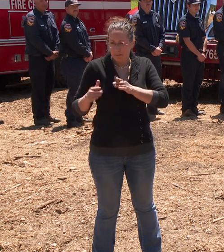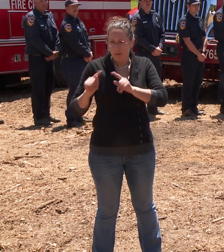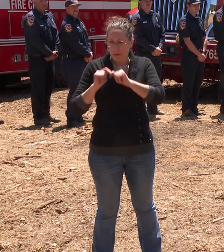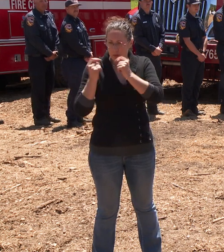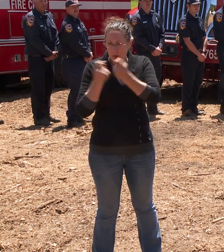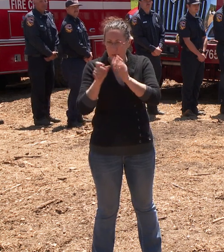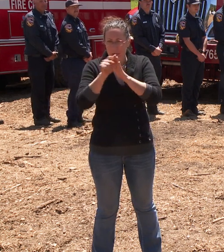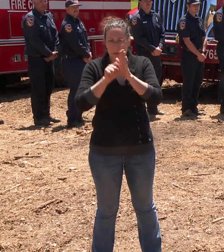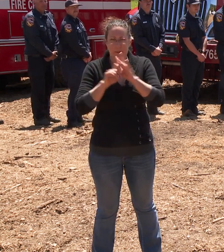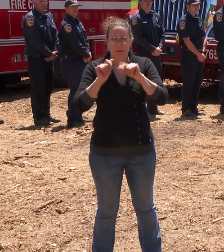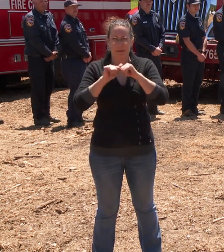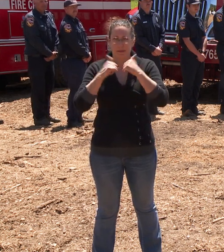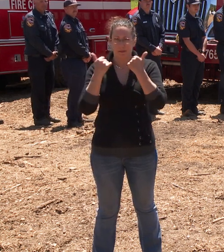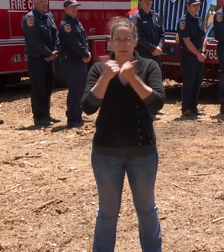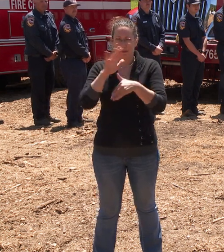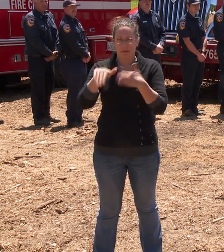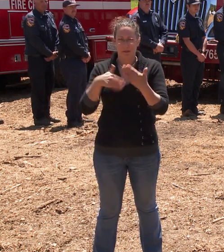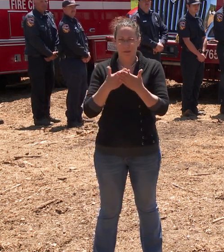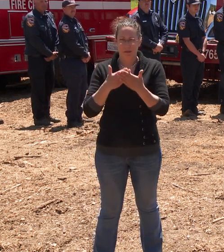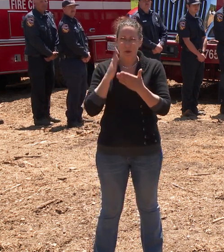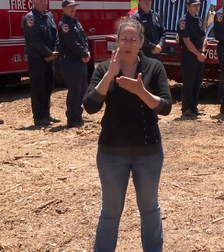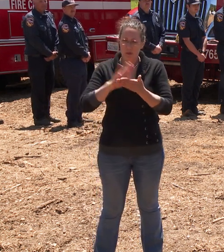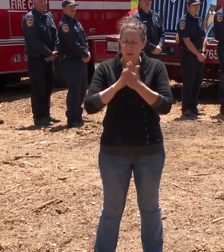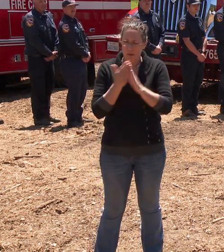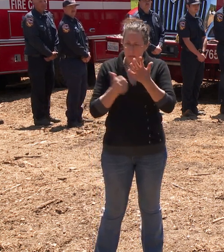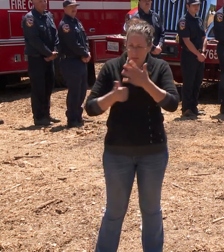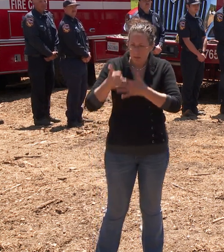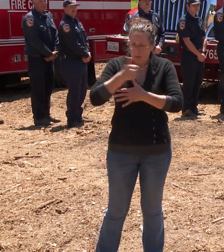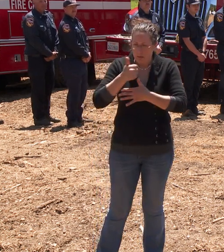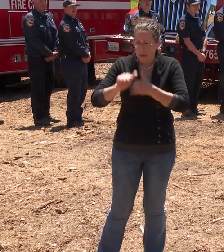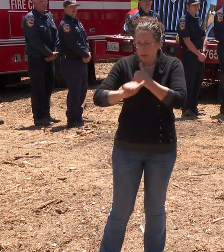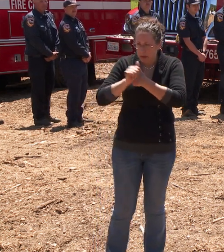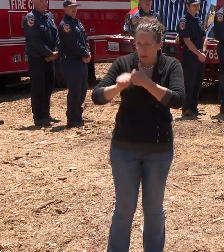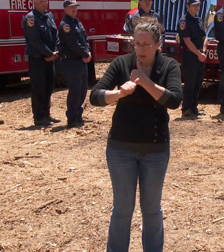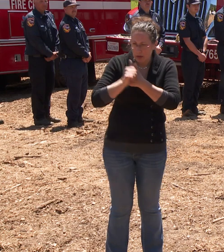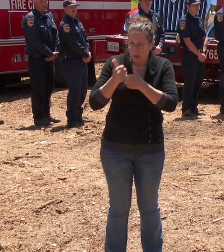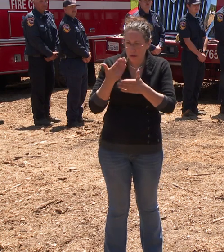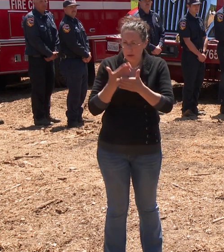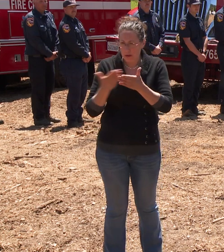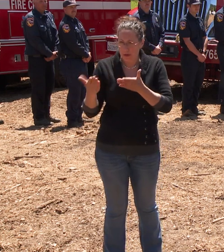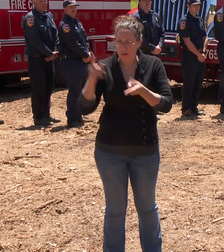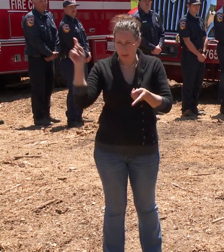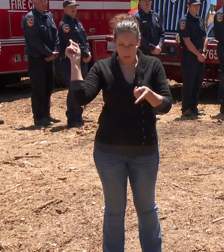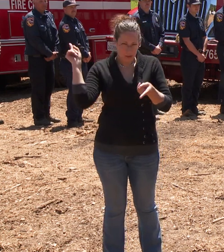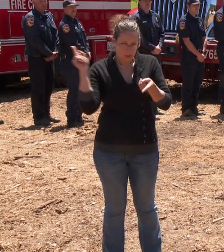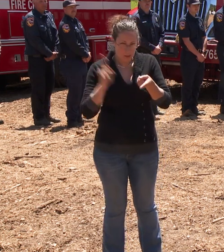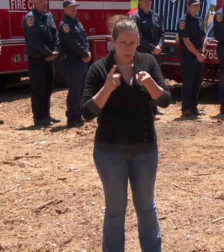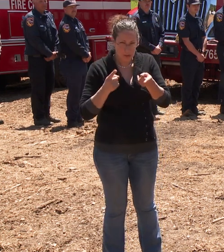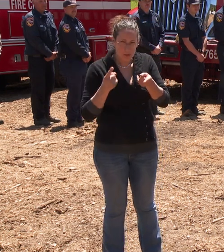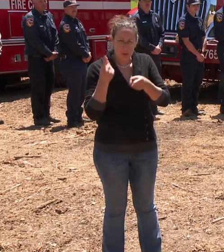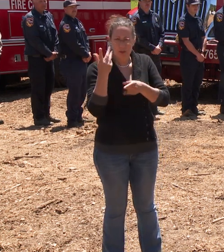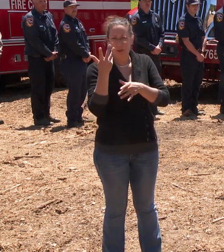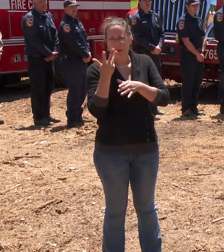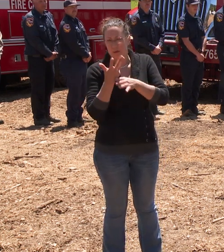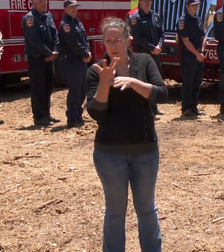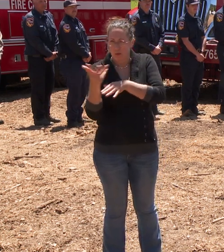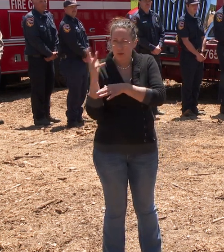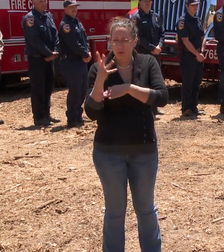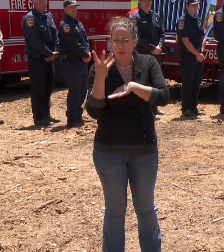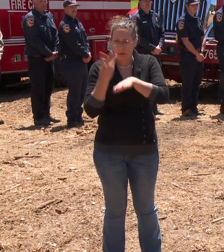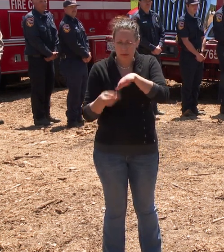We work with these partners to prioritize hazardous fuels reducing fuels reduction around communities and other infrastructure